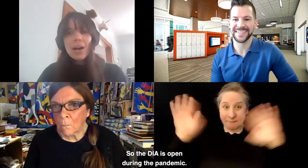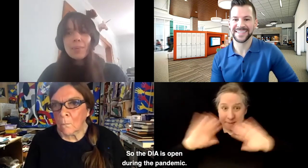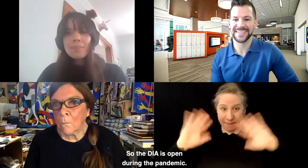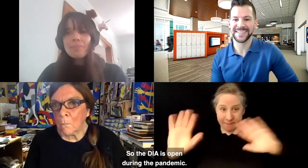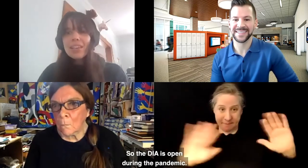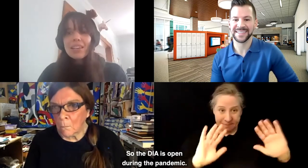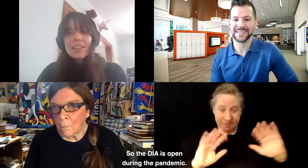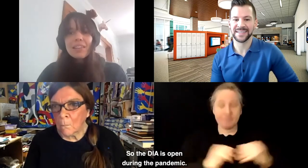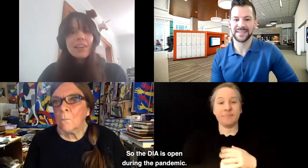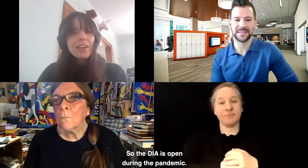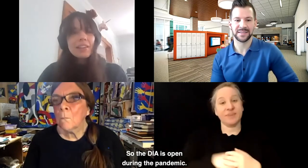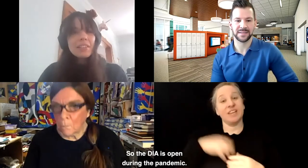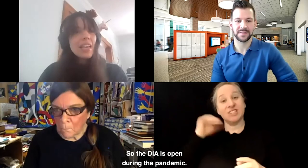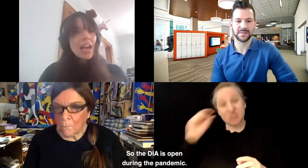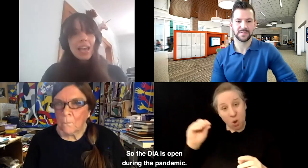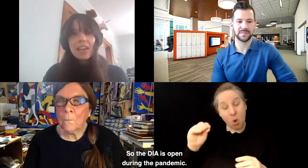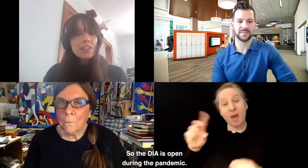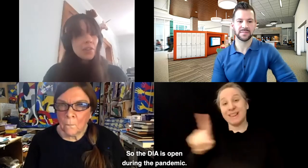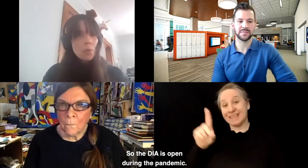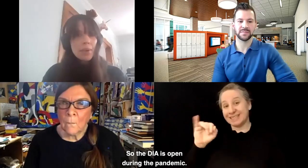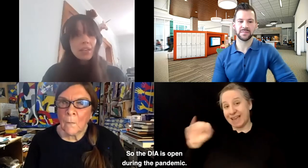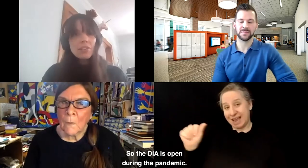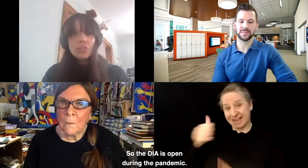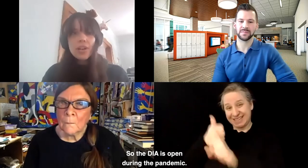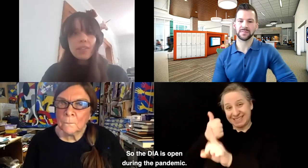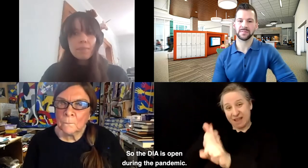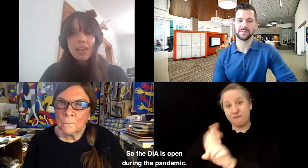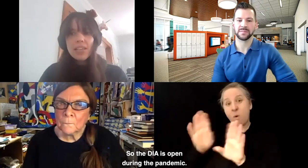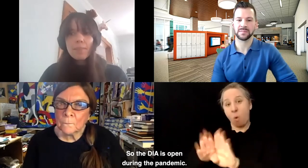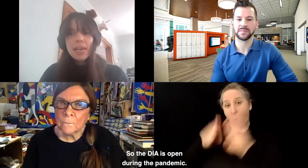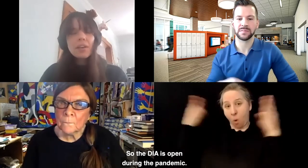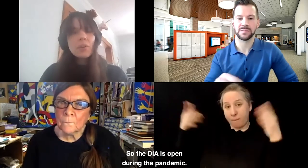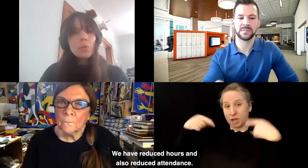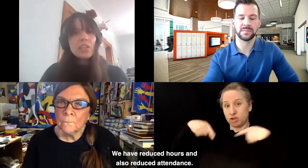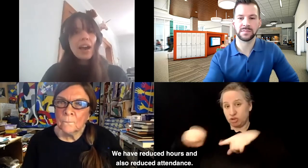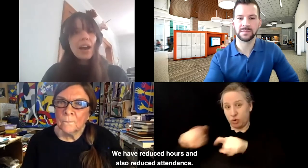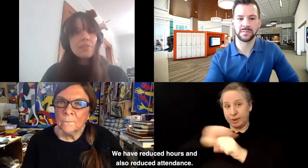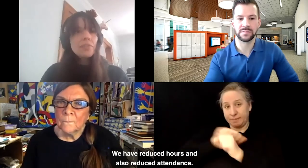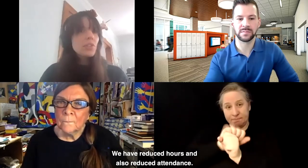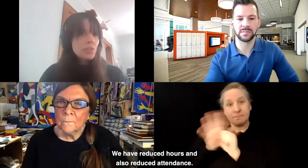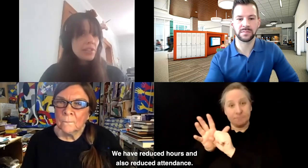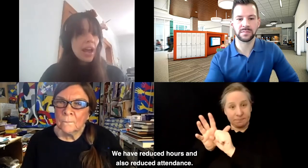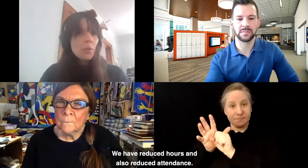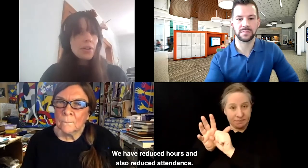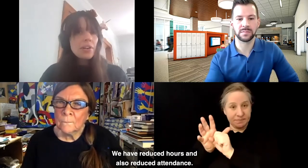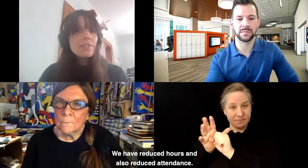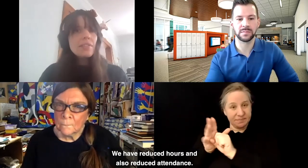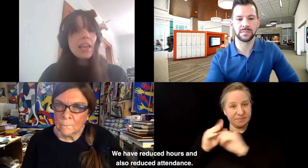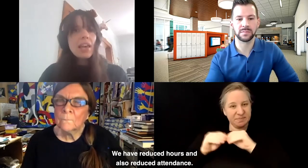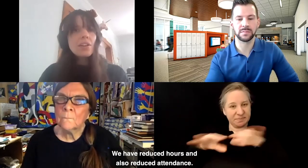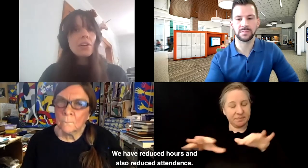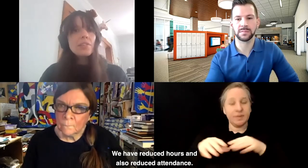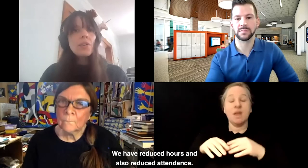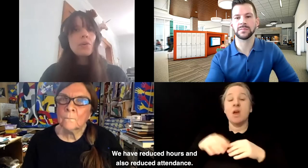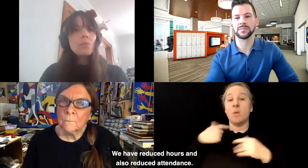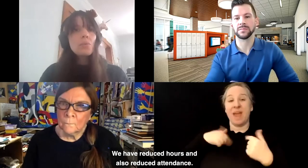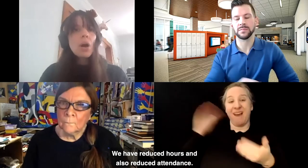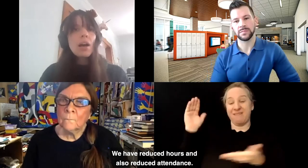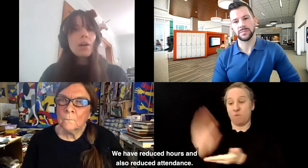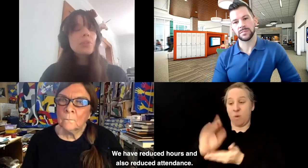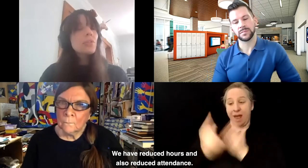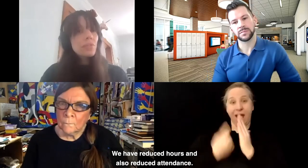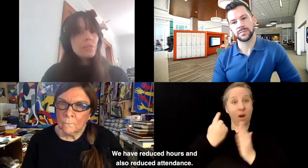the DIA is open during the pandemic. We have reduced hours and also